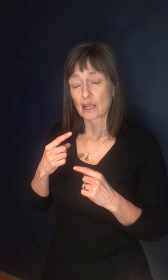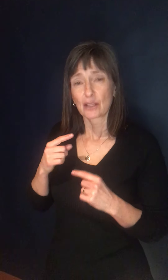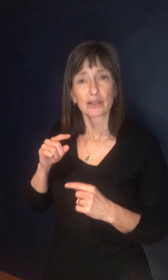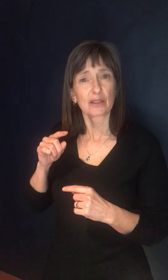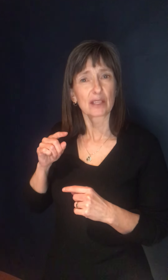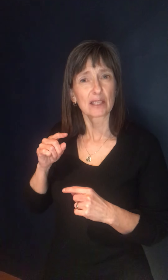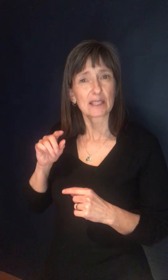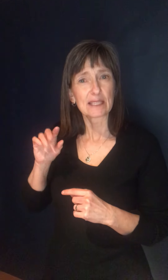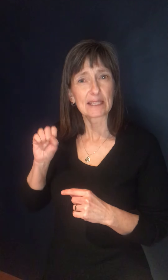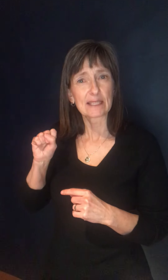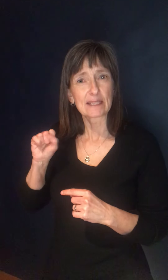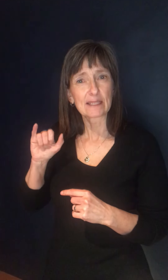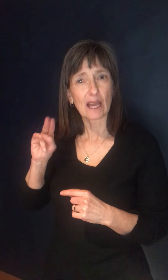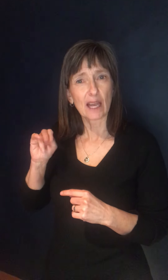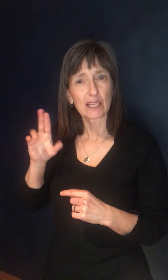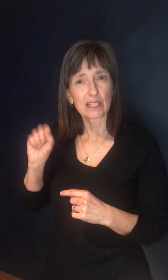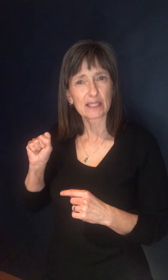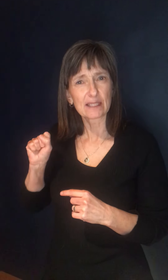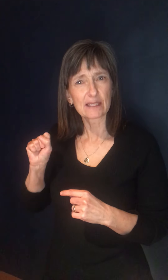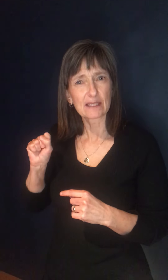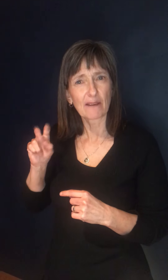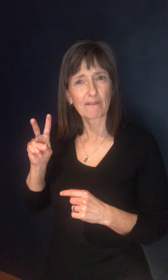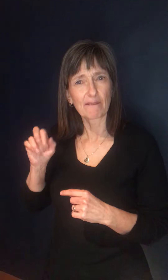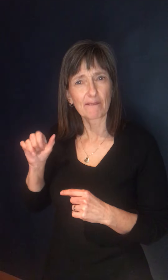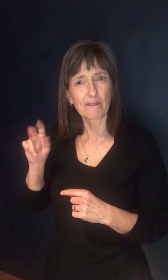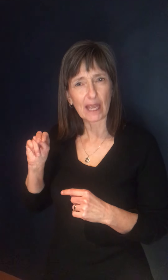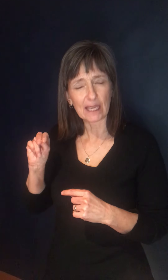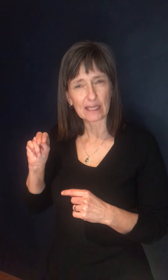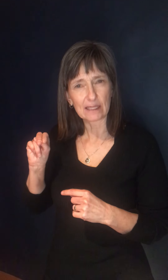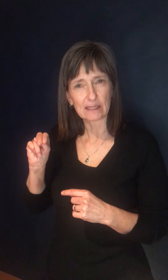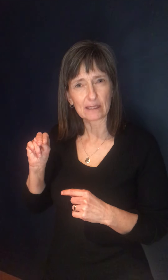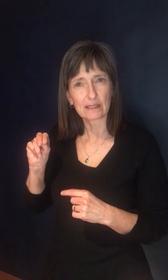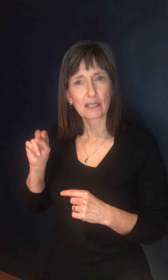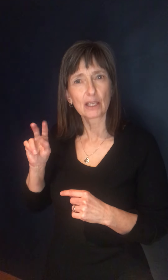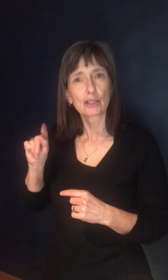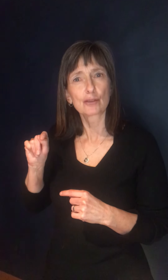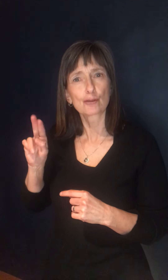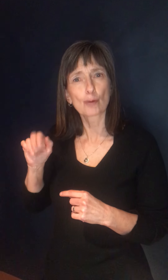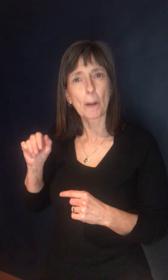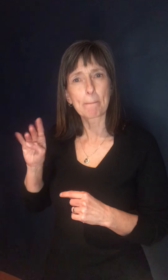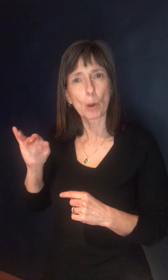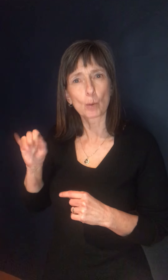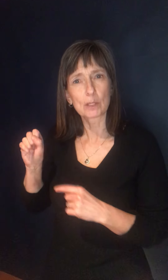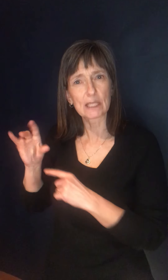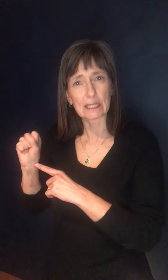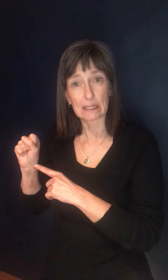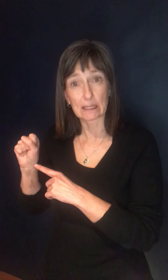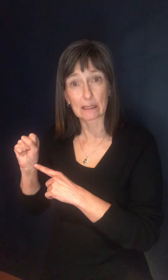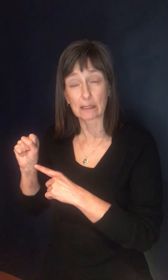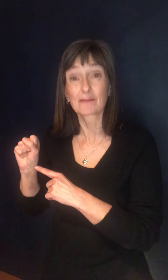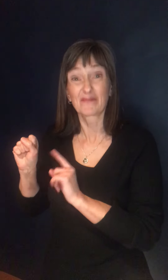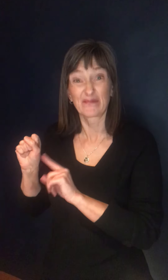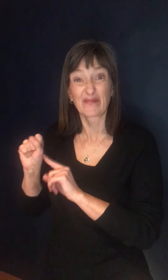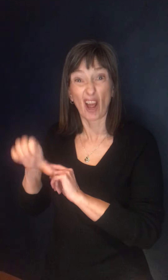that is, uh, certainly being investigated and it is still exceedingly rare. However, we have to remember that,